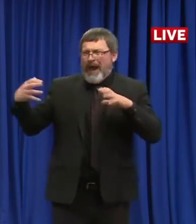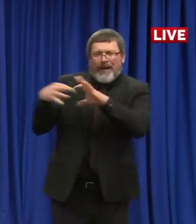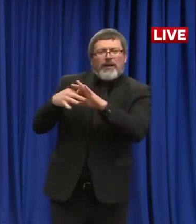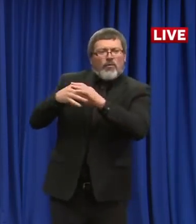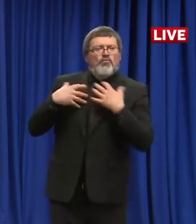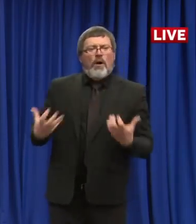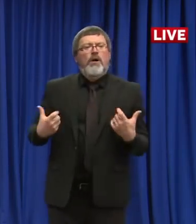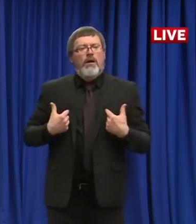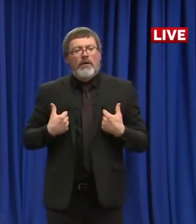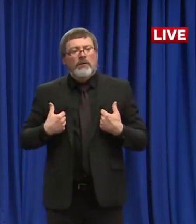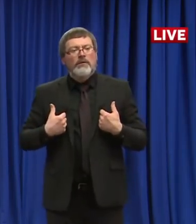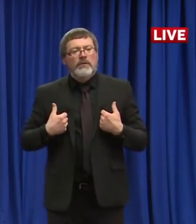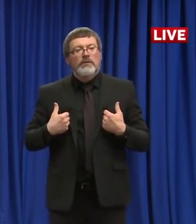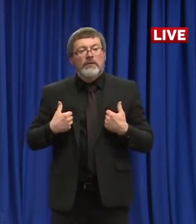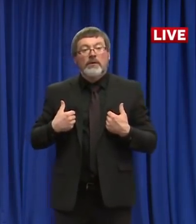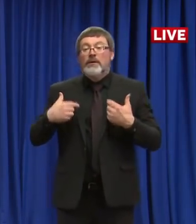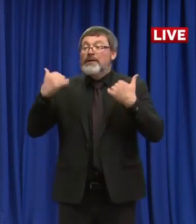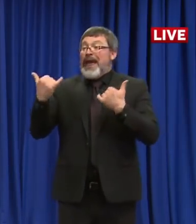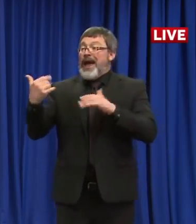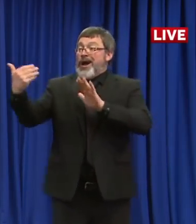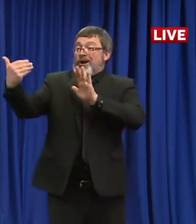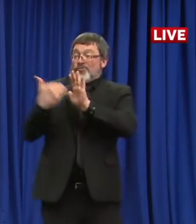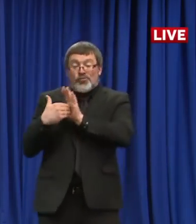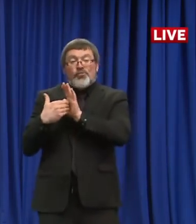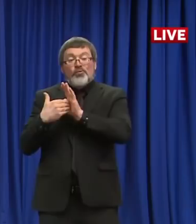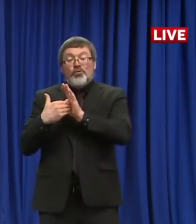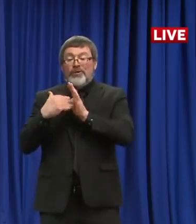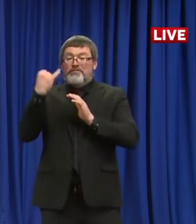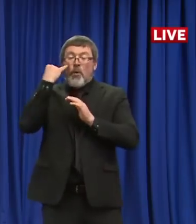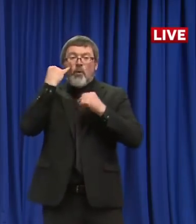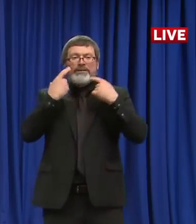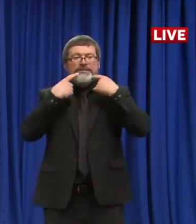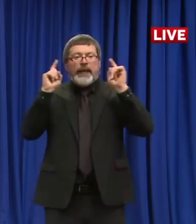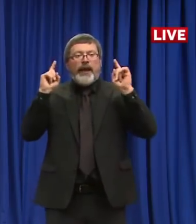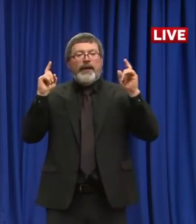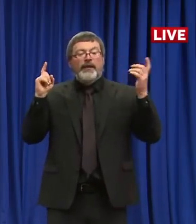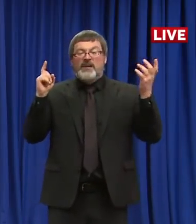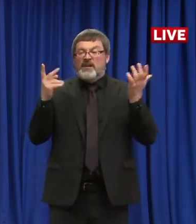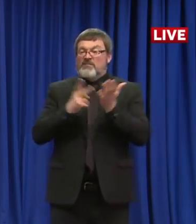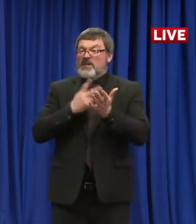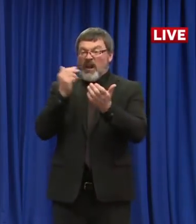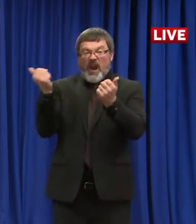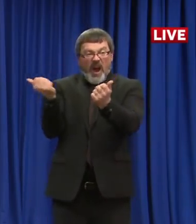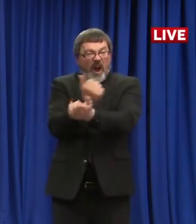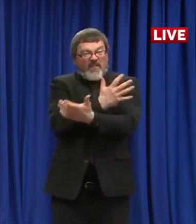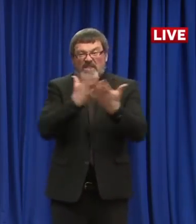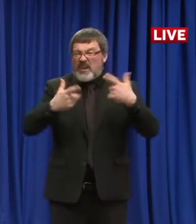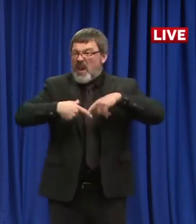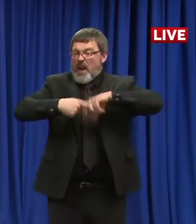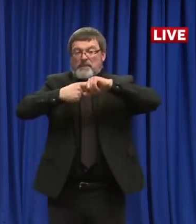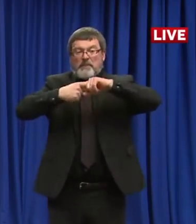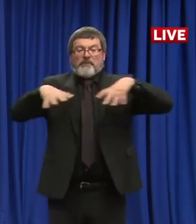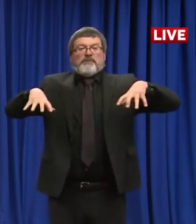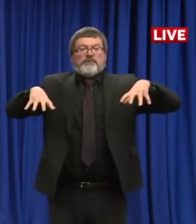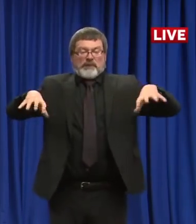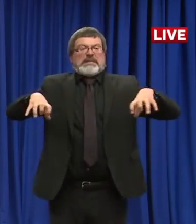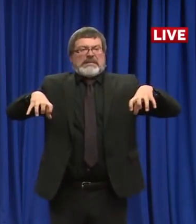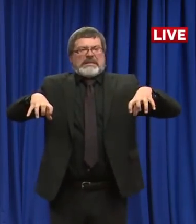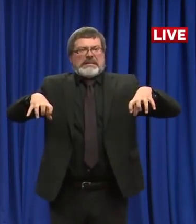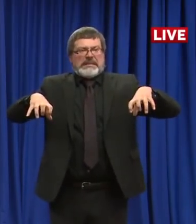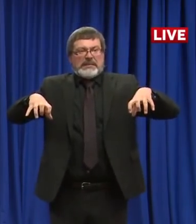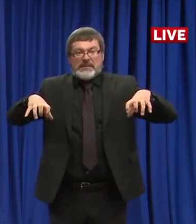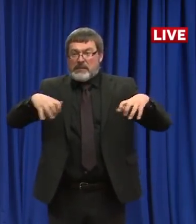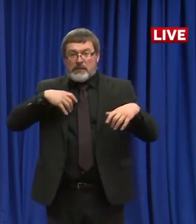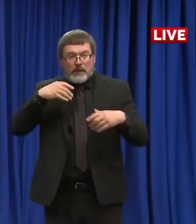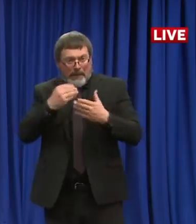this lawsuit of theirs goes through, it all stops. It all stops and everything slows down. And we can't release funds quickly. We can't get